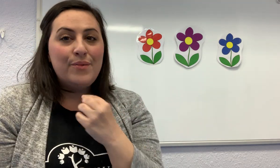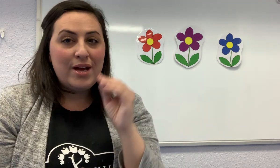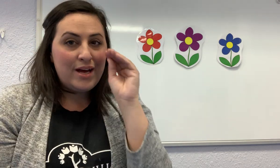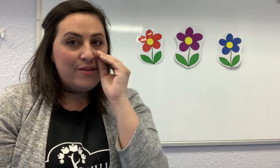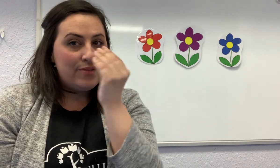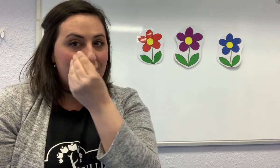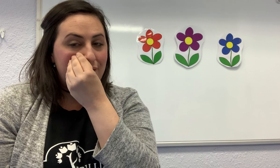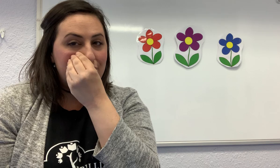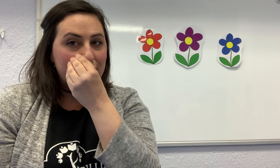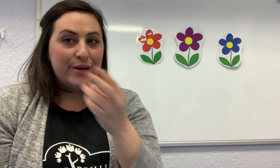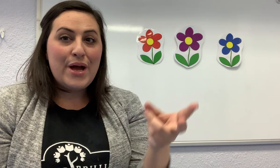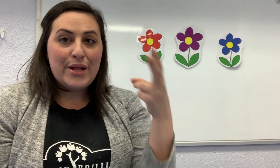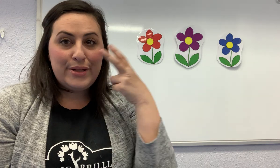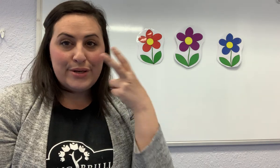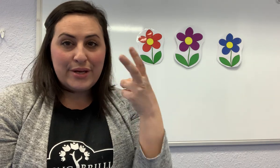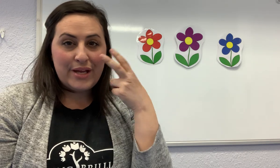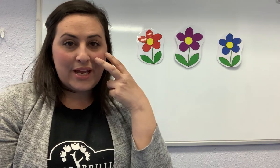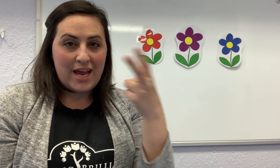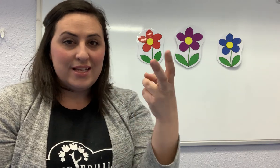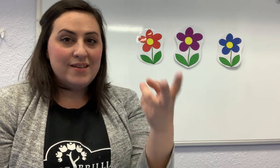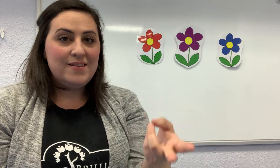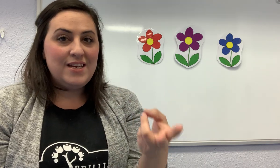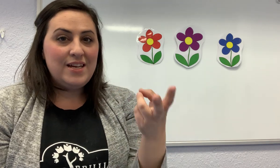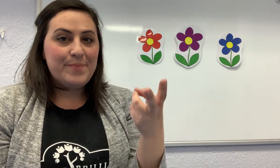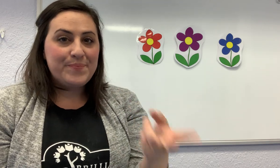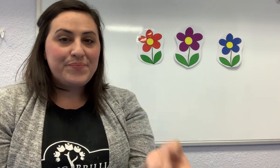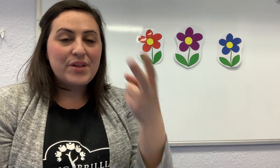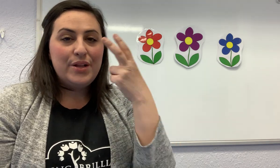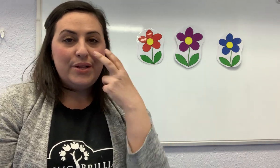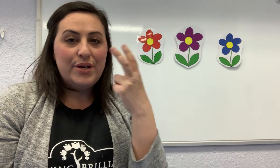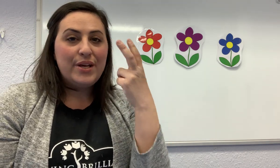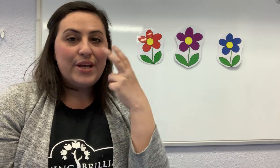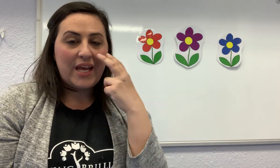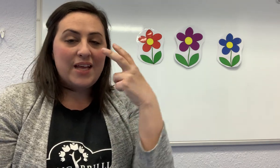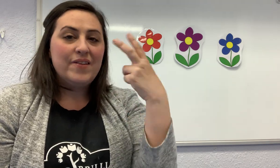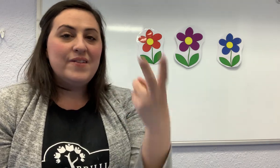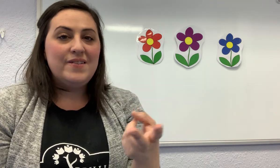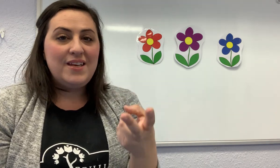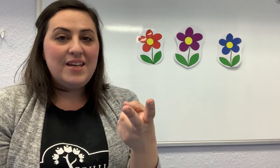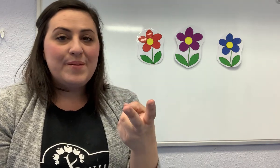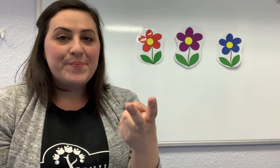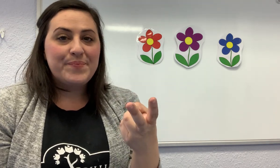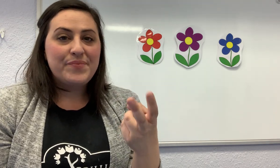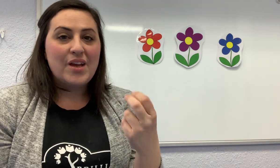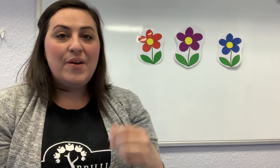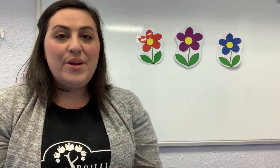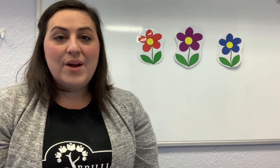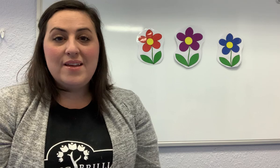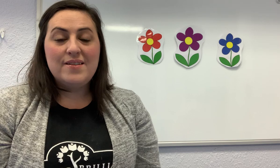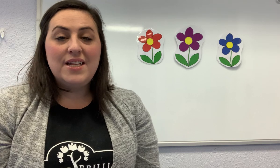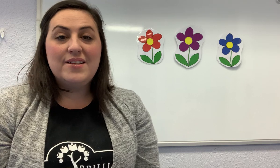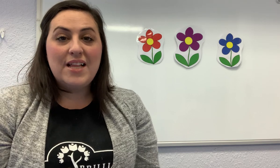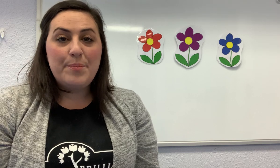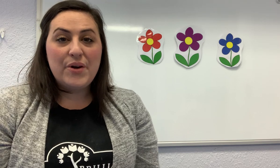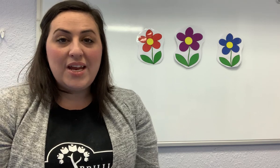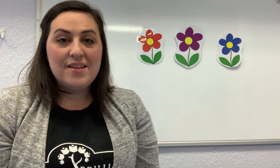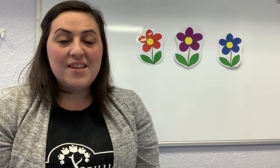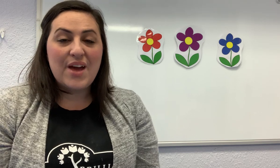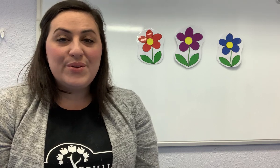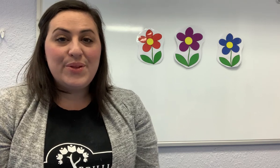a red flower. Look and see. Look and see. All right, you guys. Let's clap our hands and count to